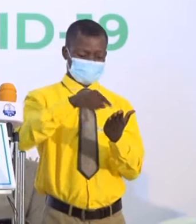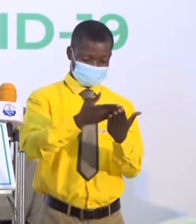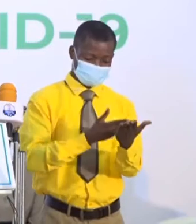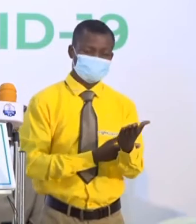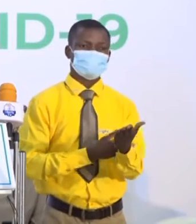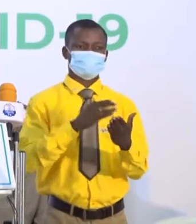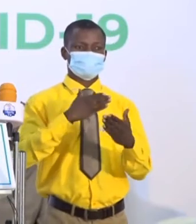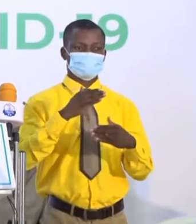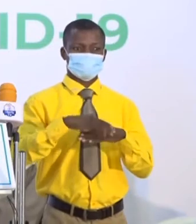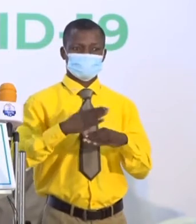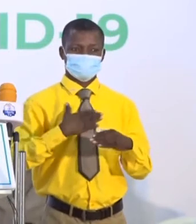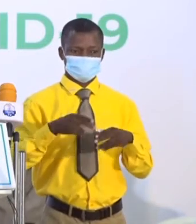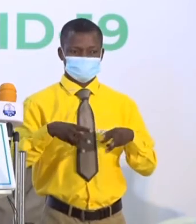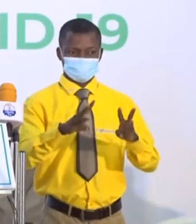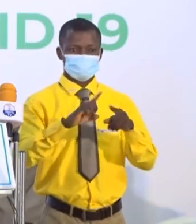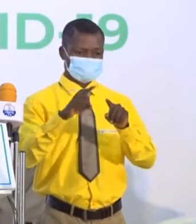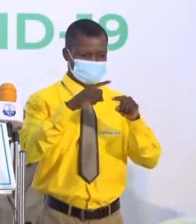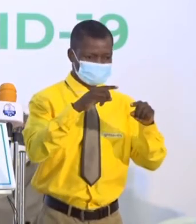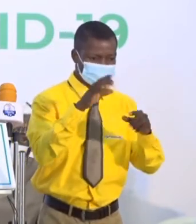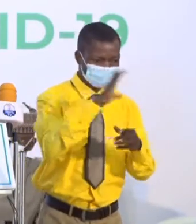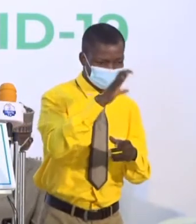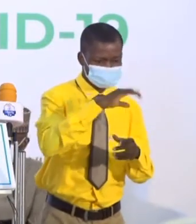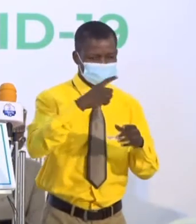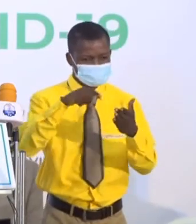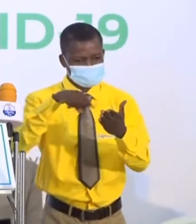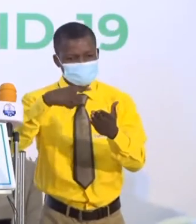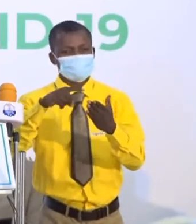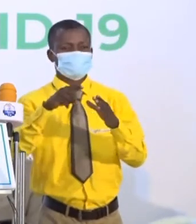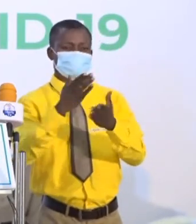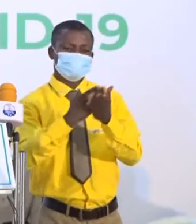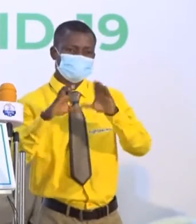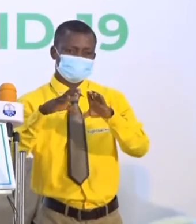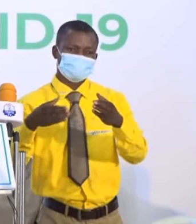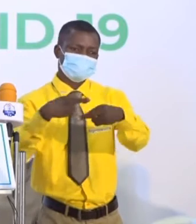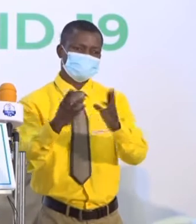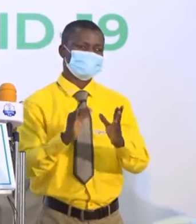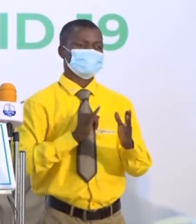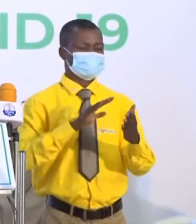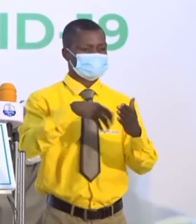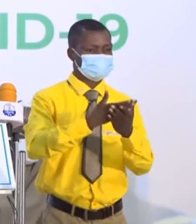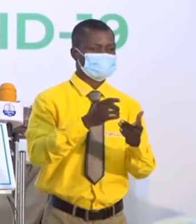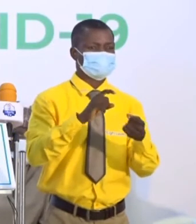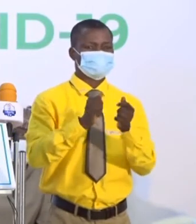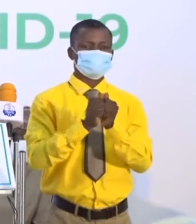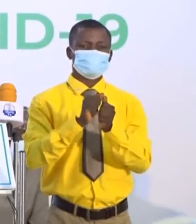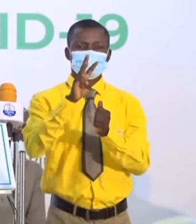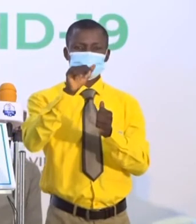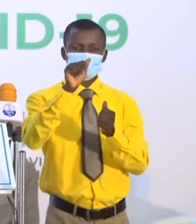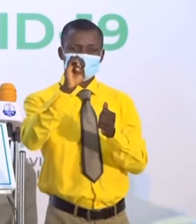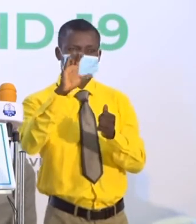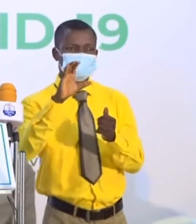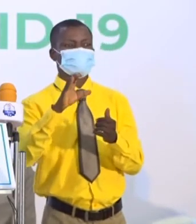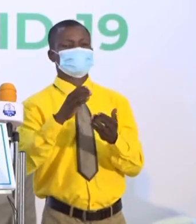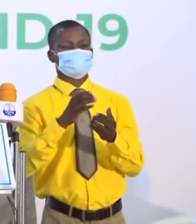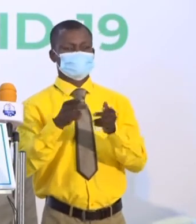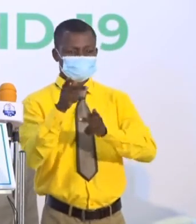schools that are in exam classes. I confirmed from the WIAC supervisors or those of them that have been